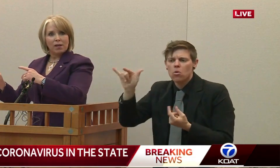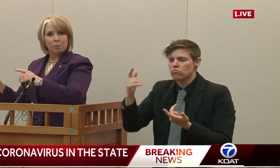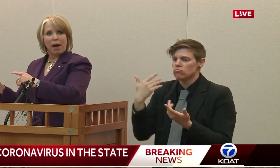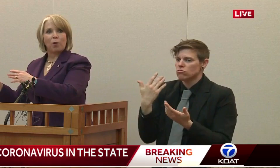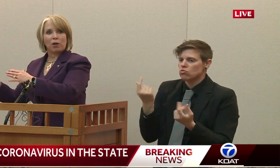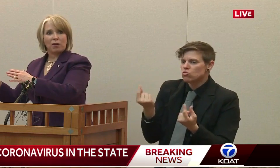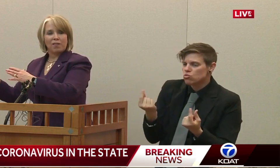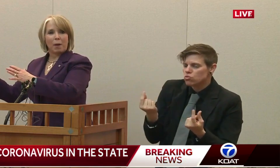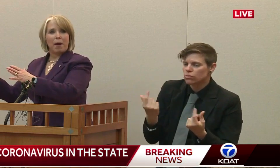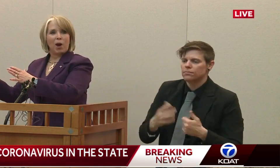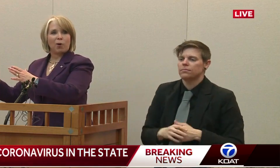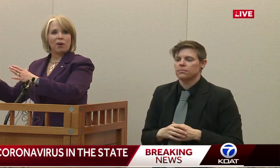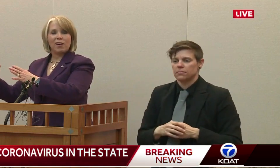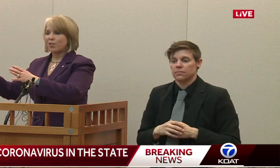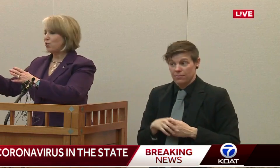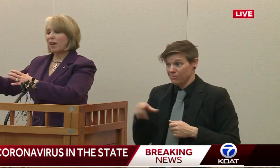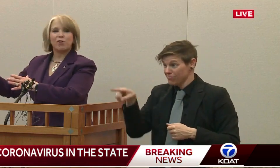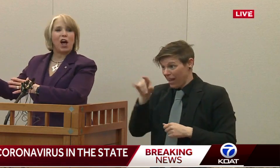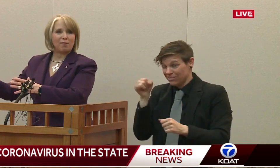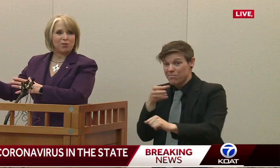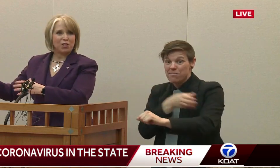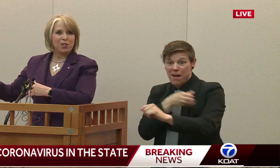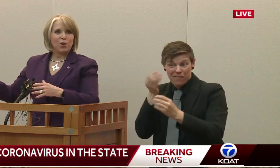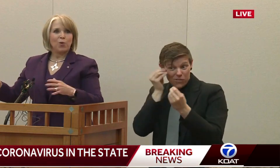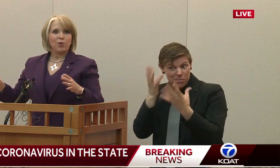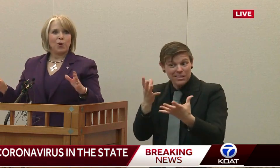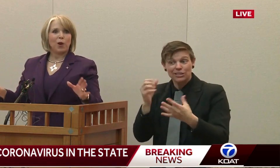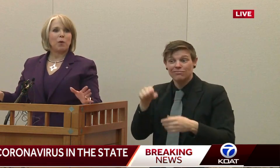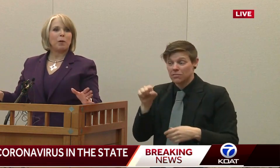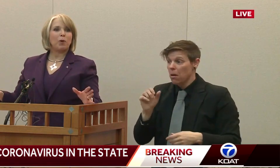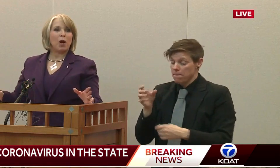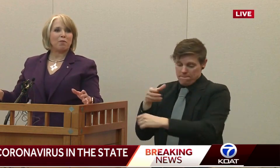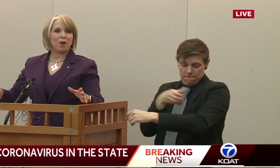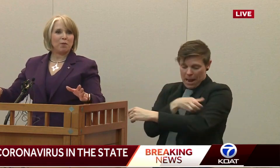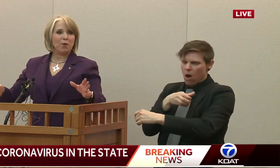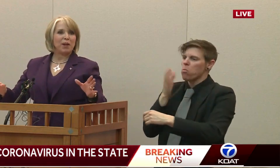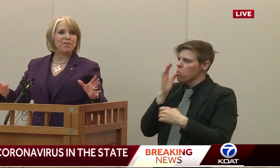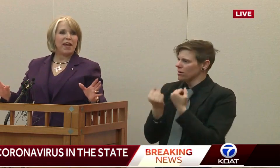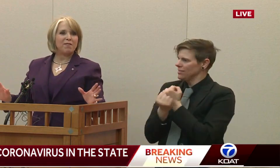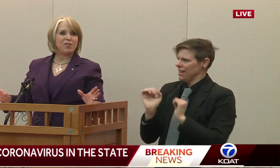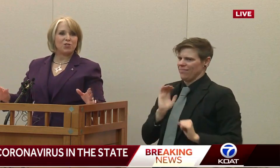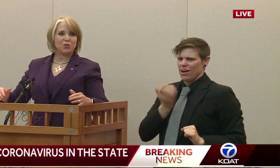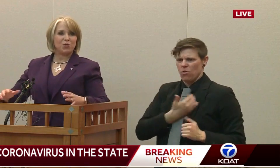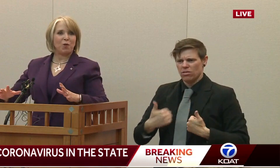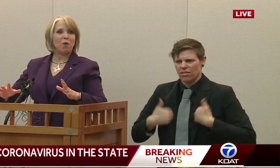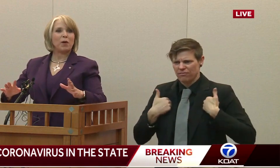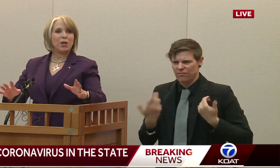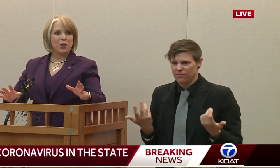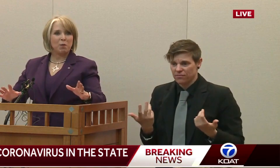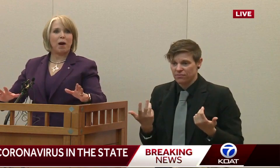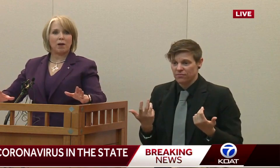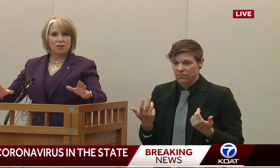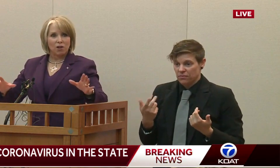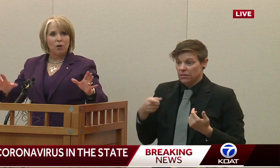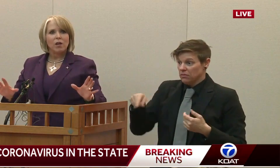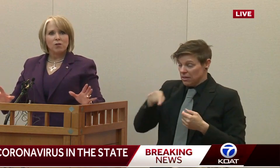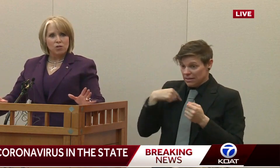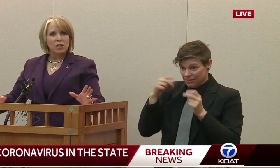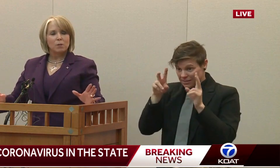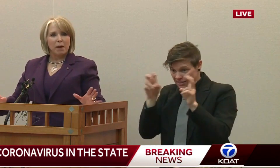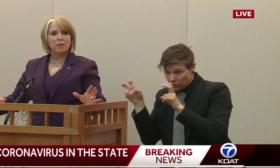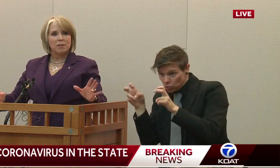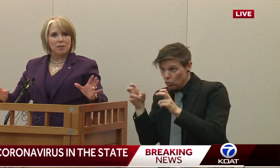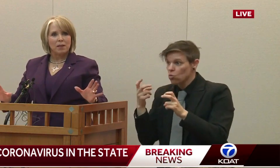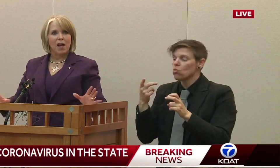Information is power. That power saves lives. Knowing where people come from, knowing if they have issues, knowing what we can do about it. So